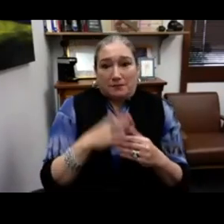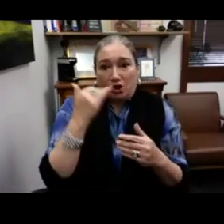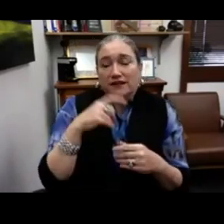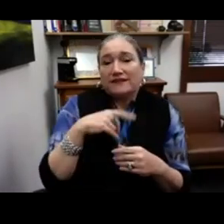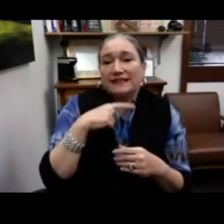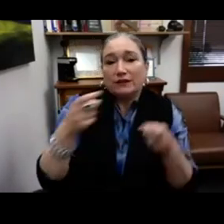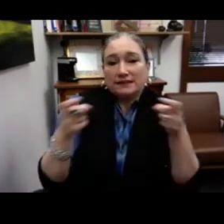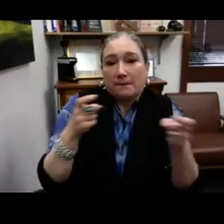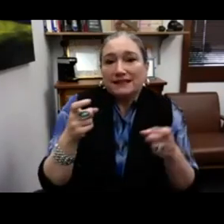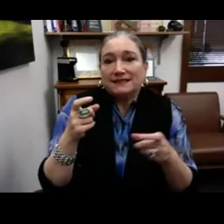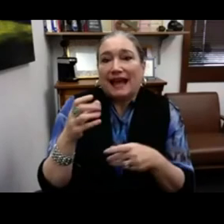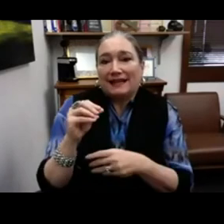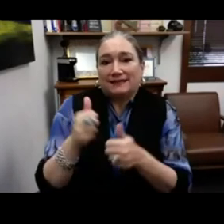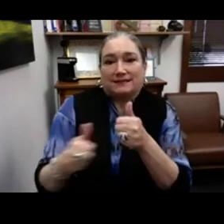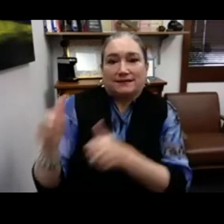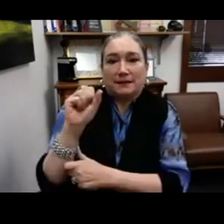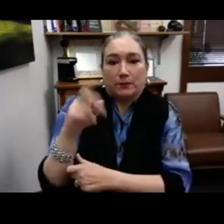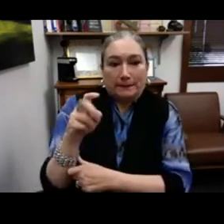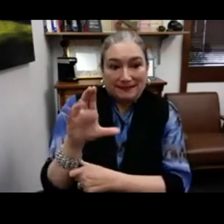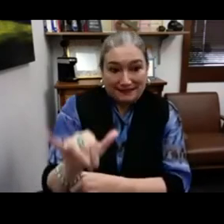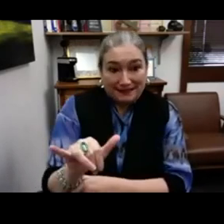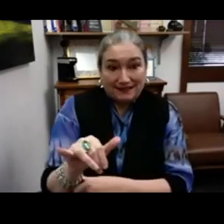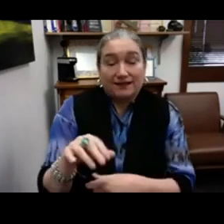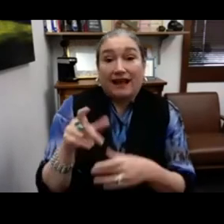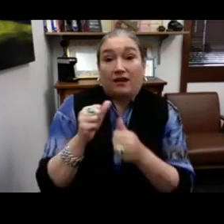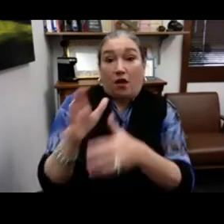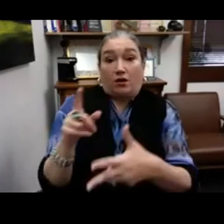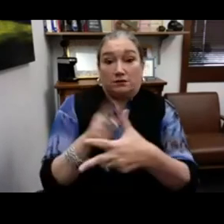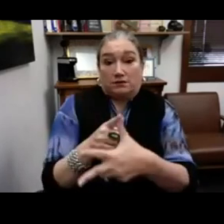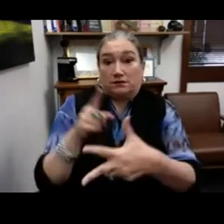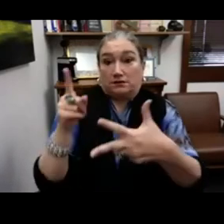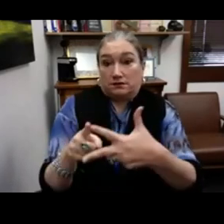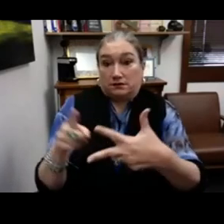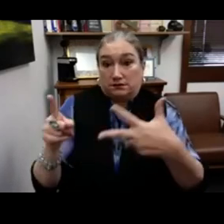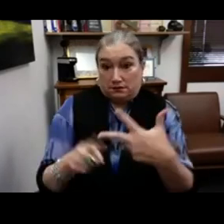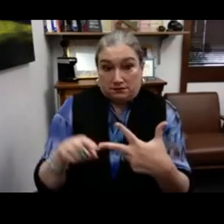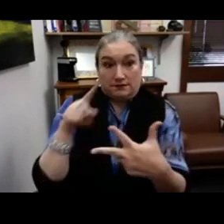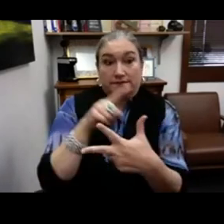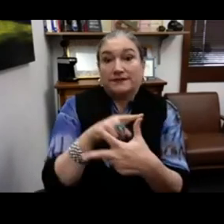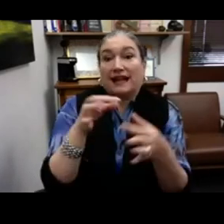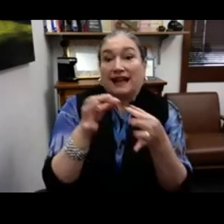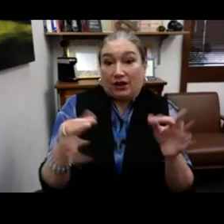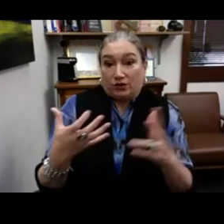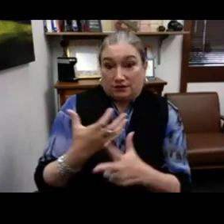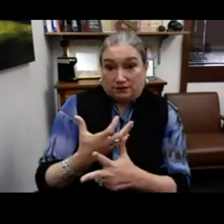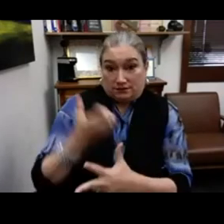actually longer than 120 years. Because of hearing supremacy and dominance that's causing these three